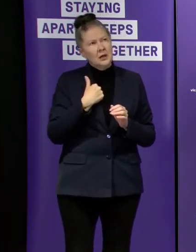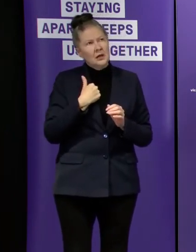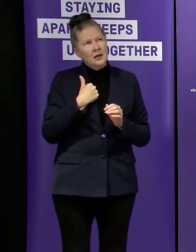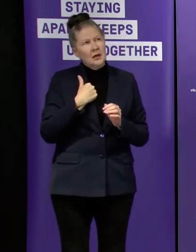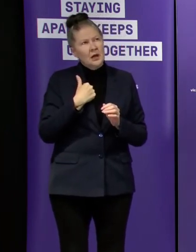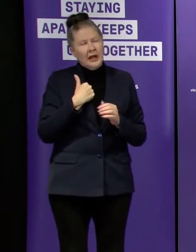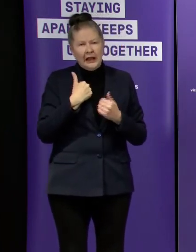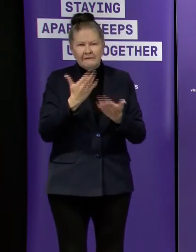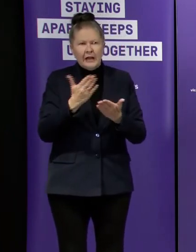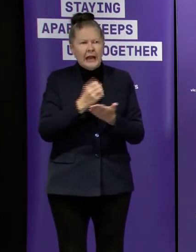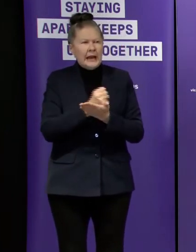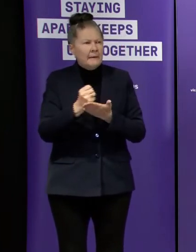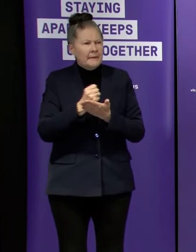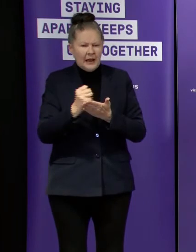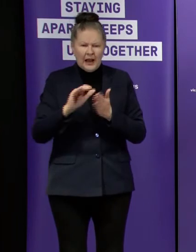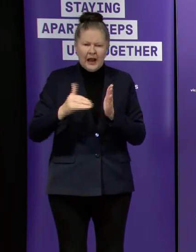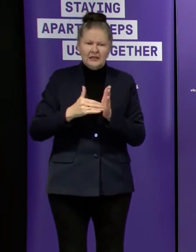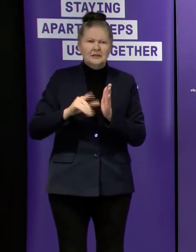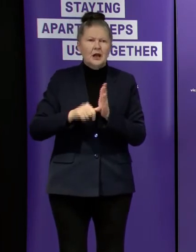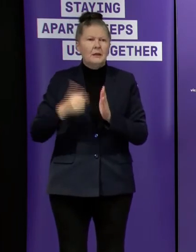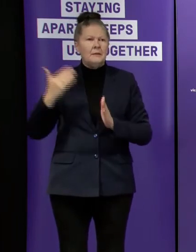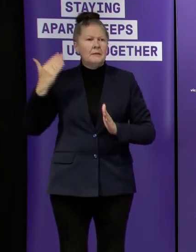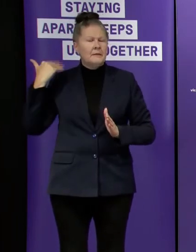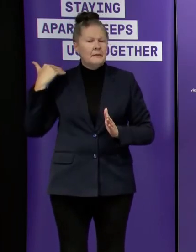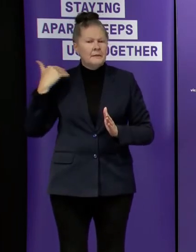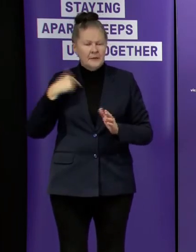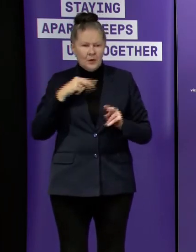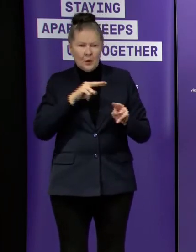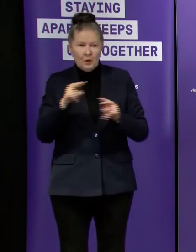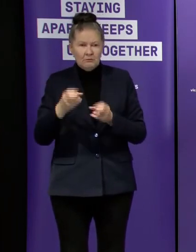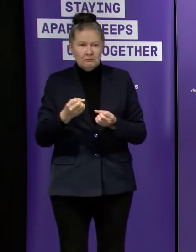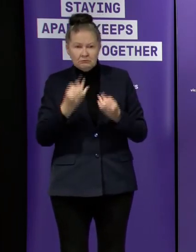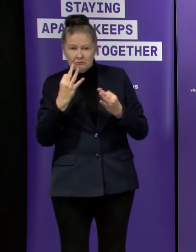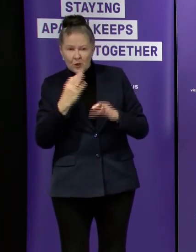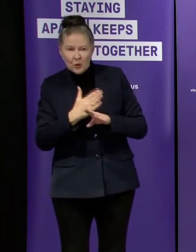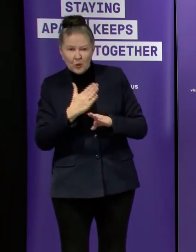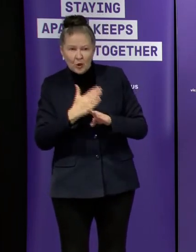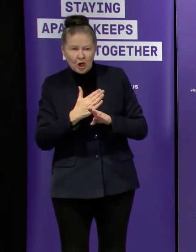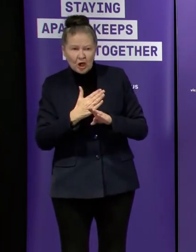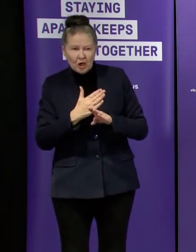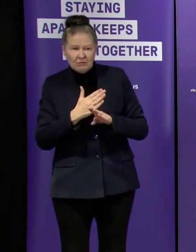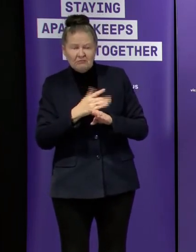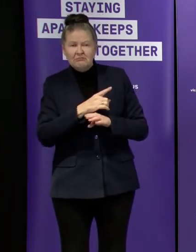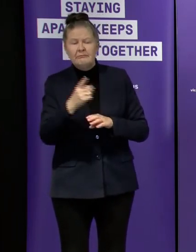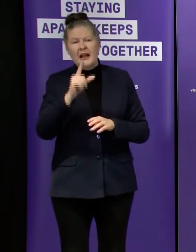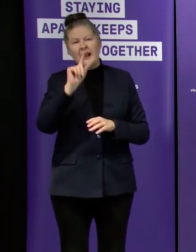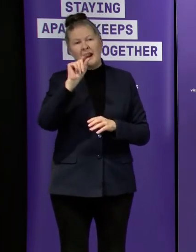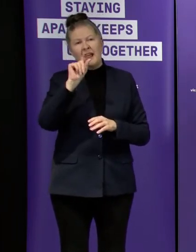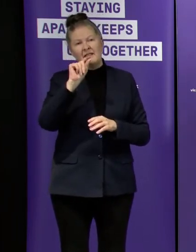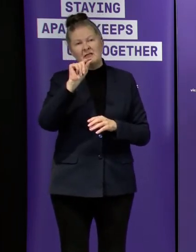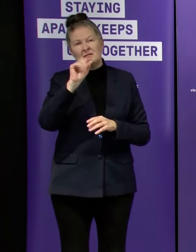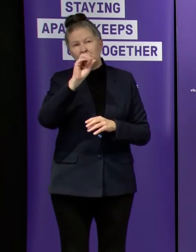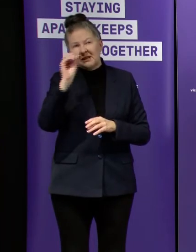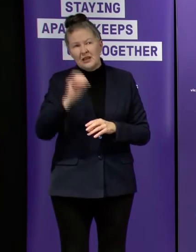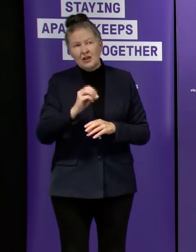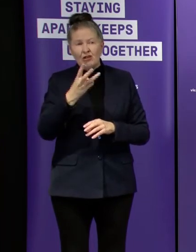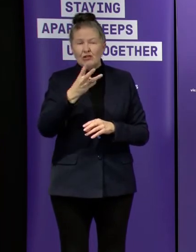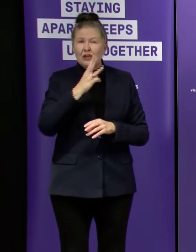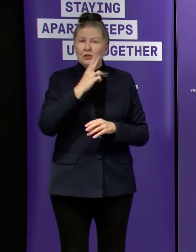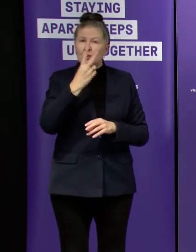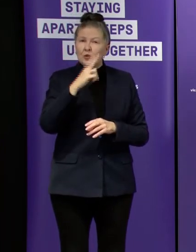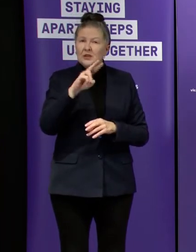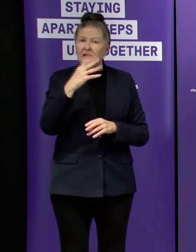set of data for you we looked at um unemployment hitting about 11 or 325 000 jobs